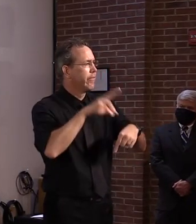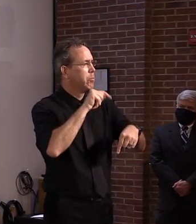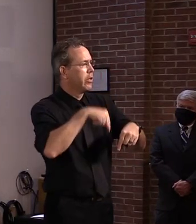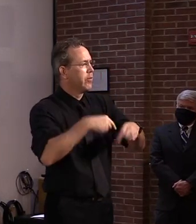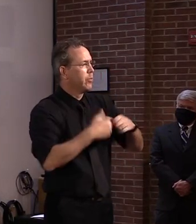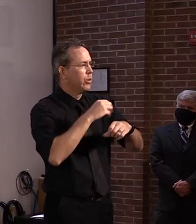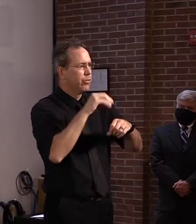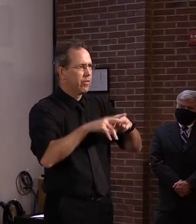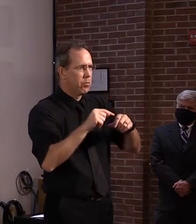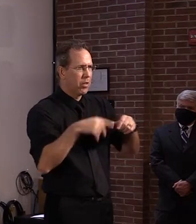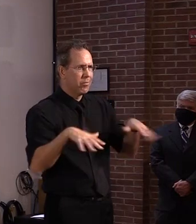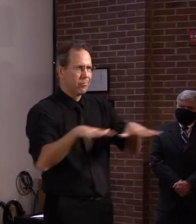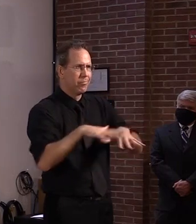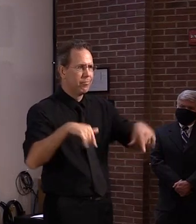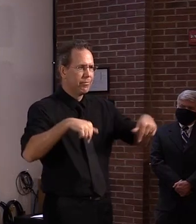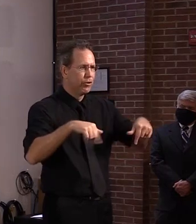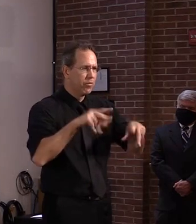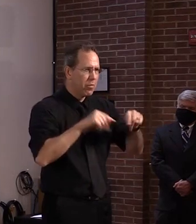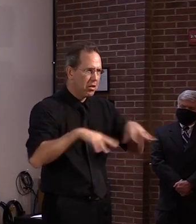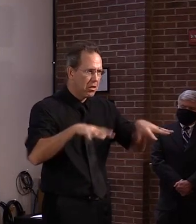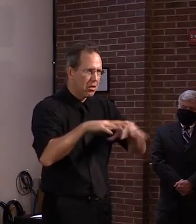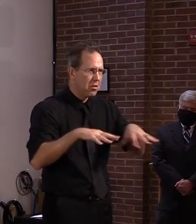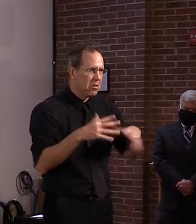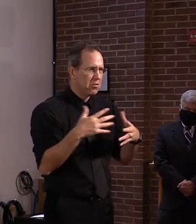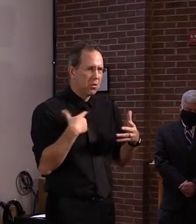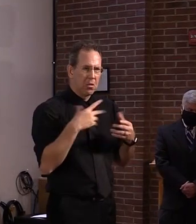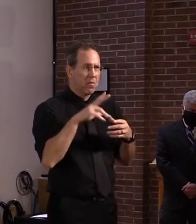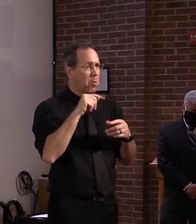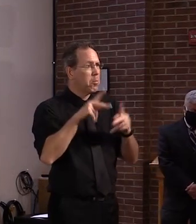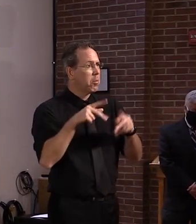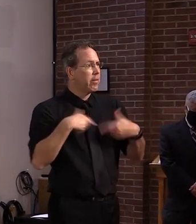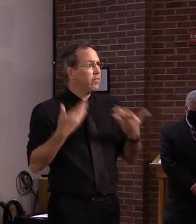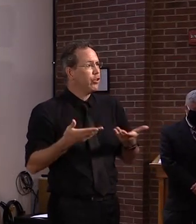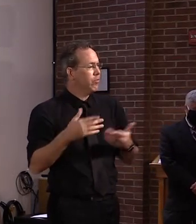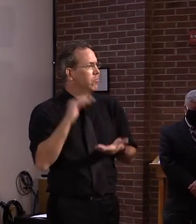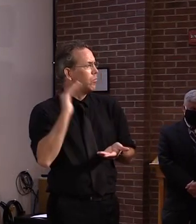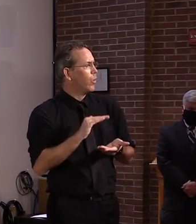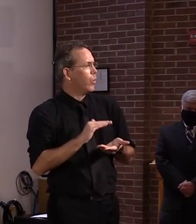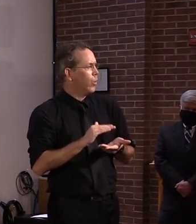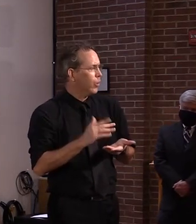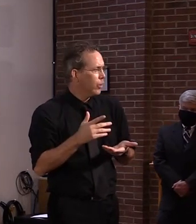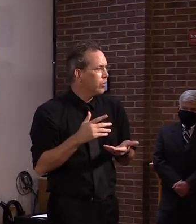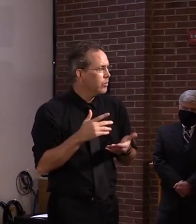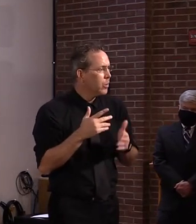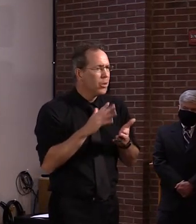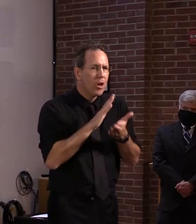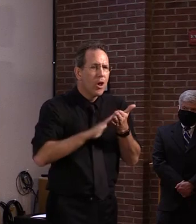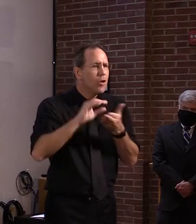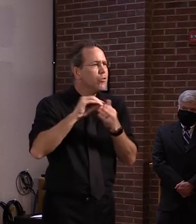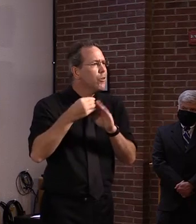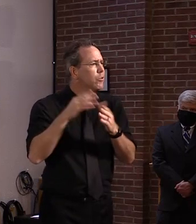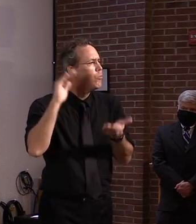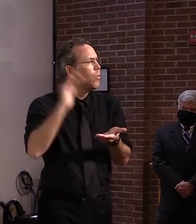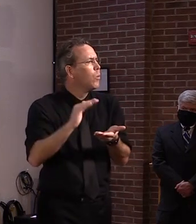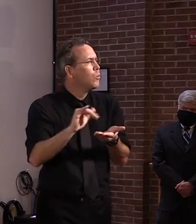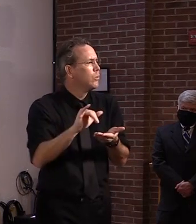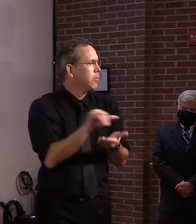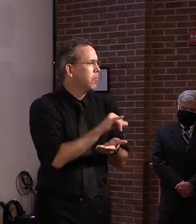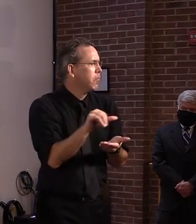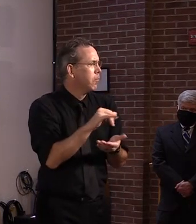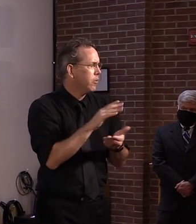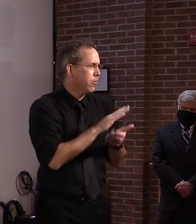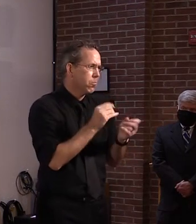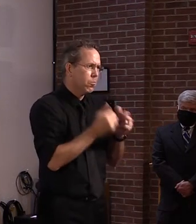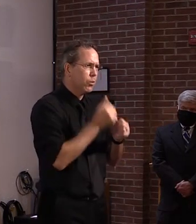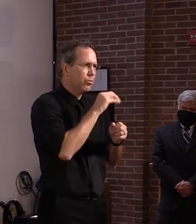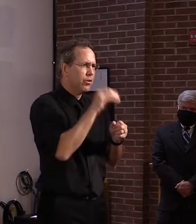rate on, uh, surveillance testing is going to be very, very small as well. So that's why I think we need to